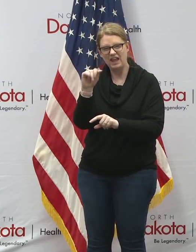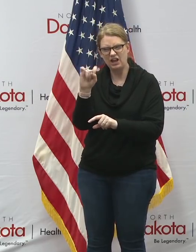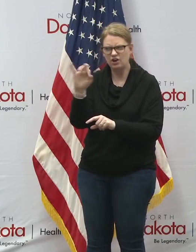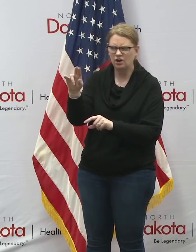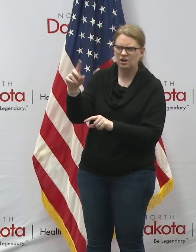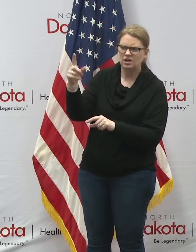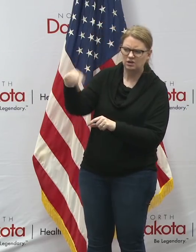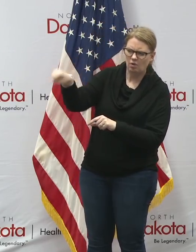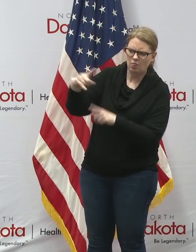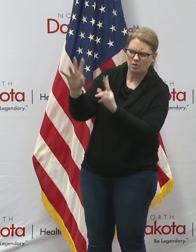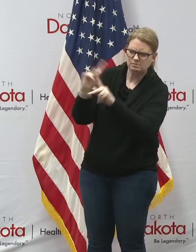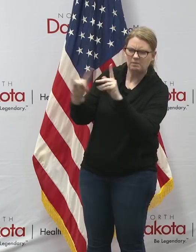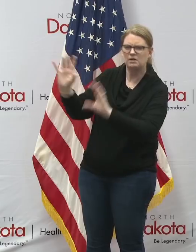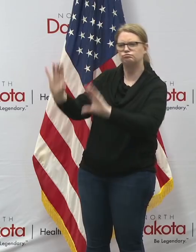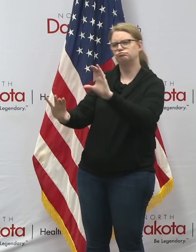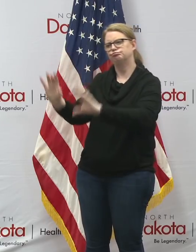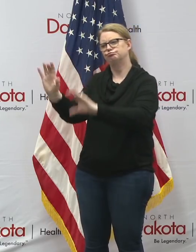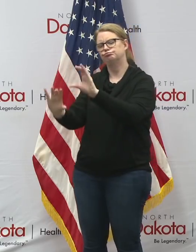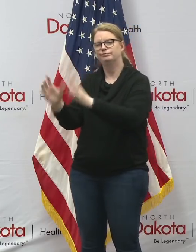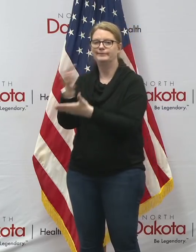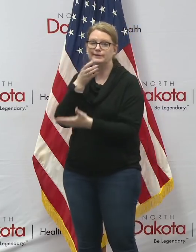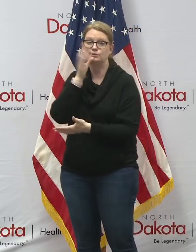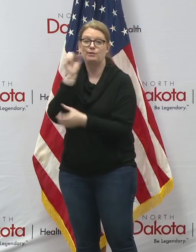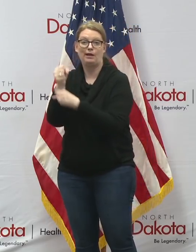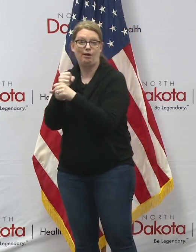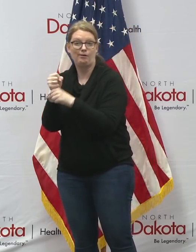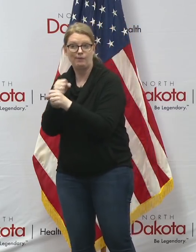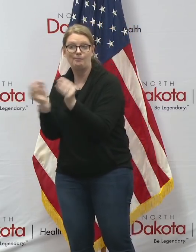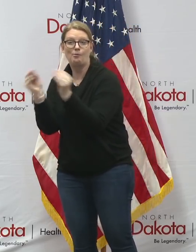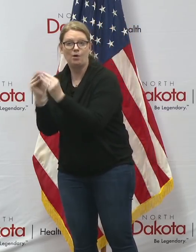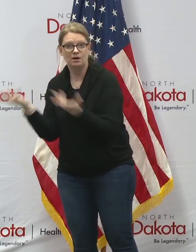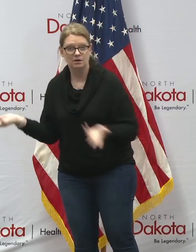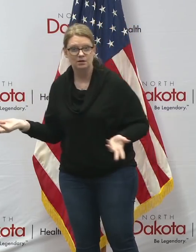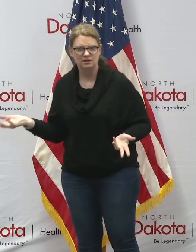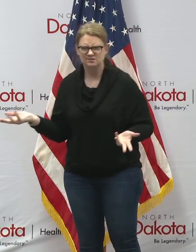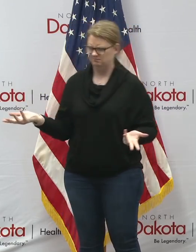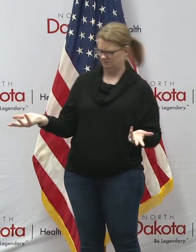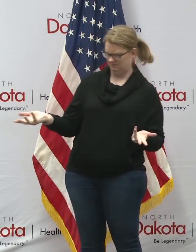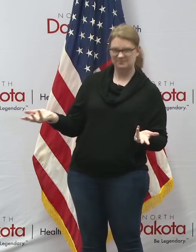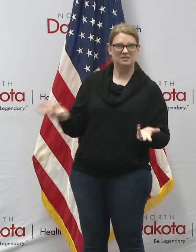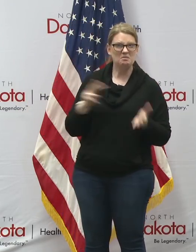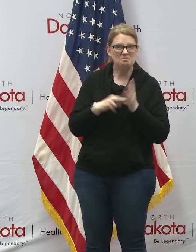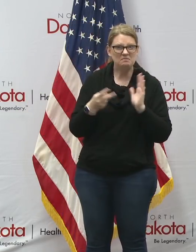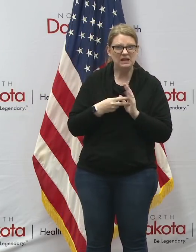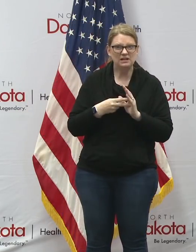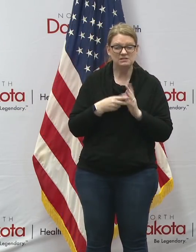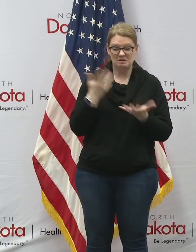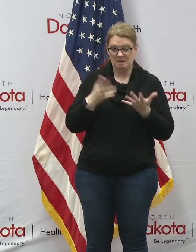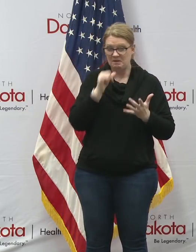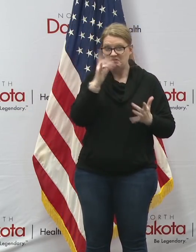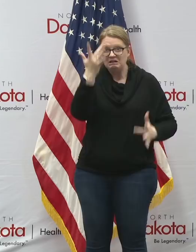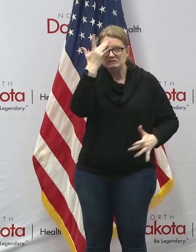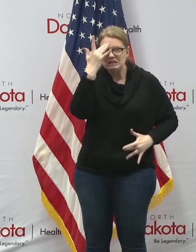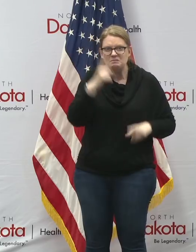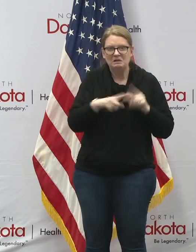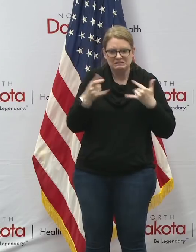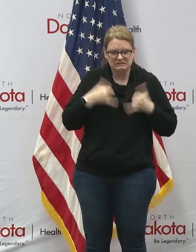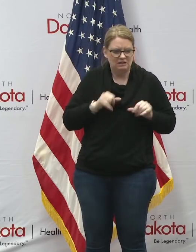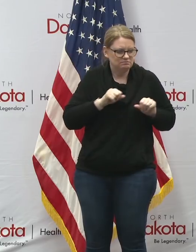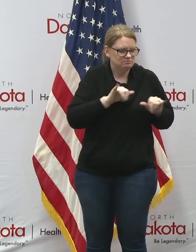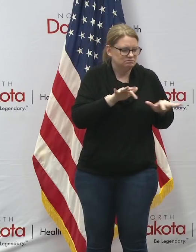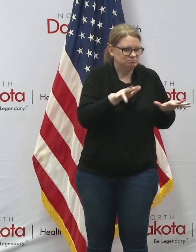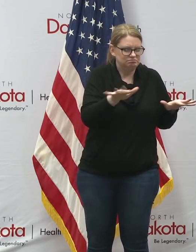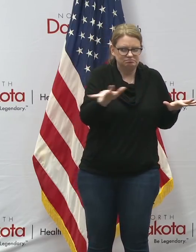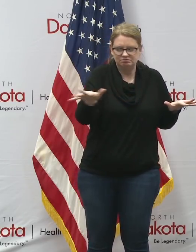of eight or nine people again you you could be in a position where you're you're a spreader and may not even know it because again